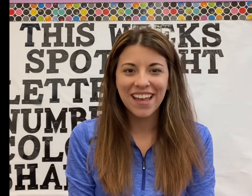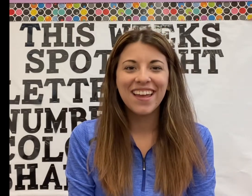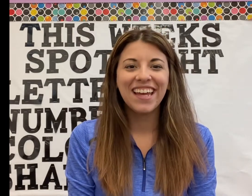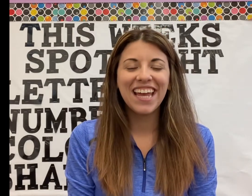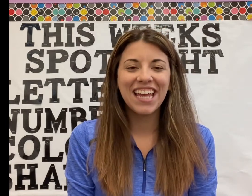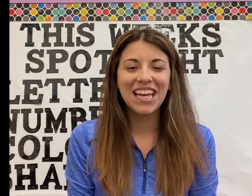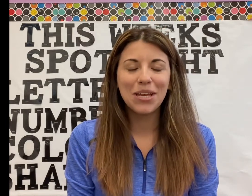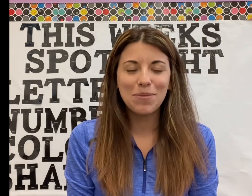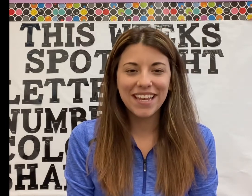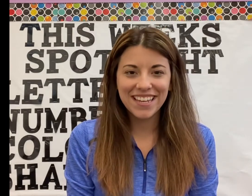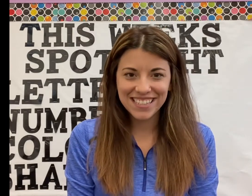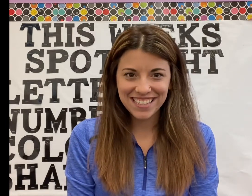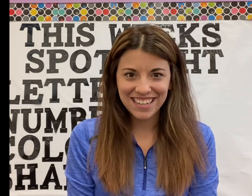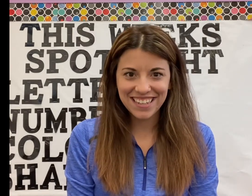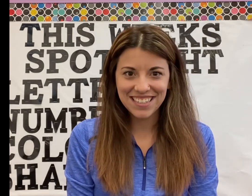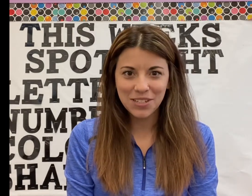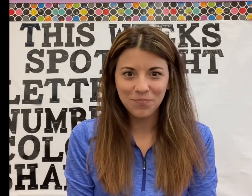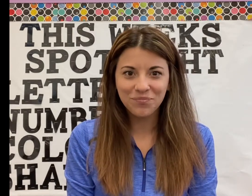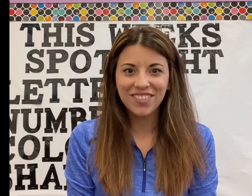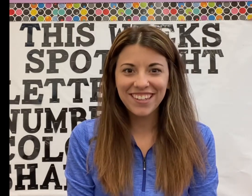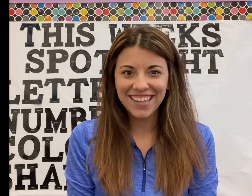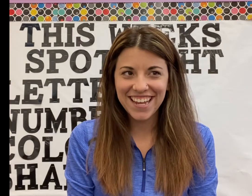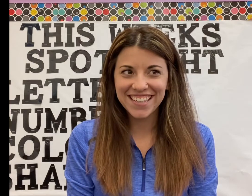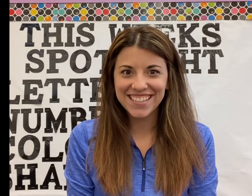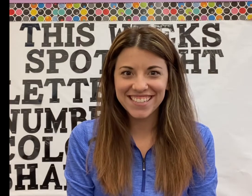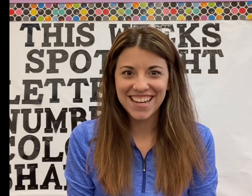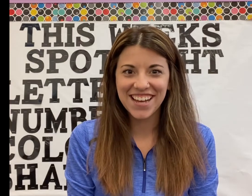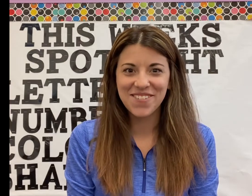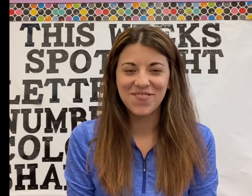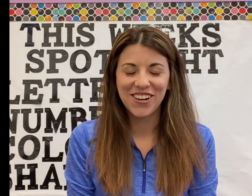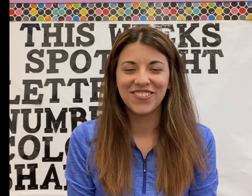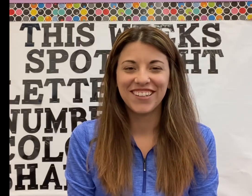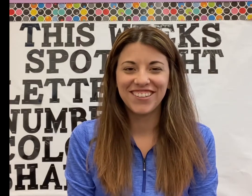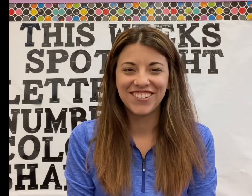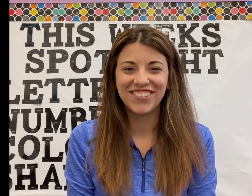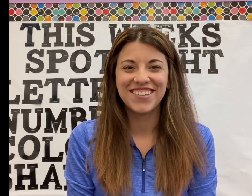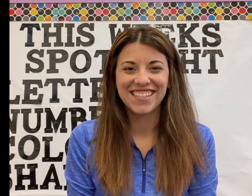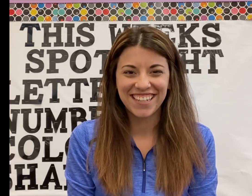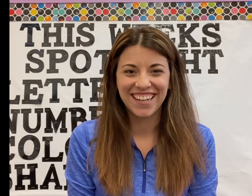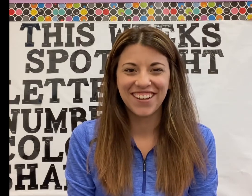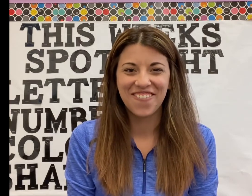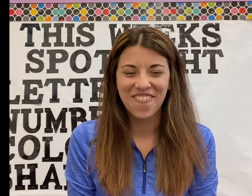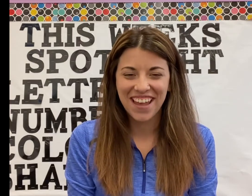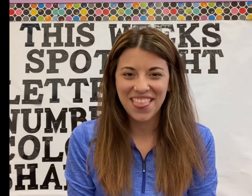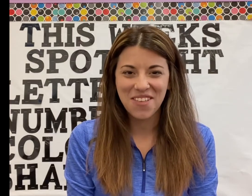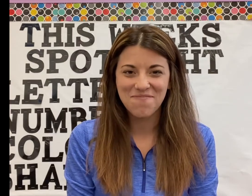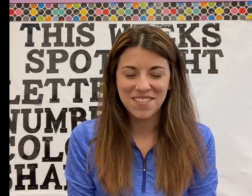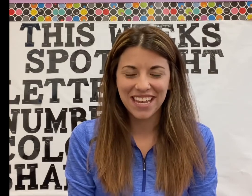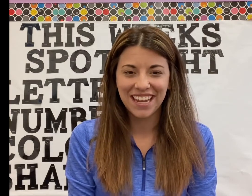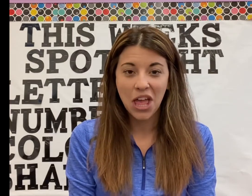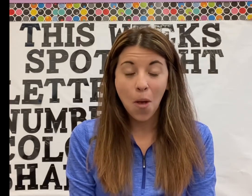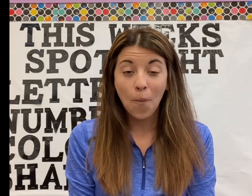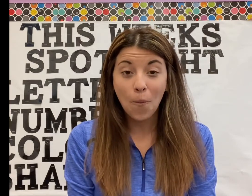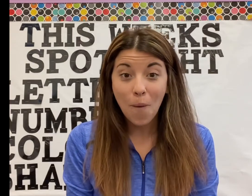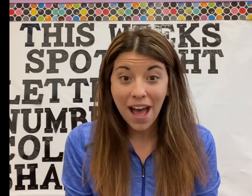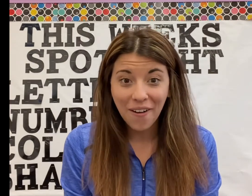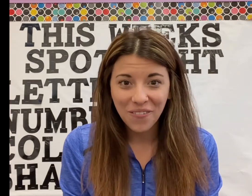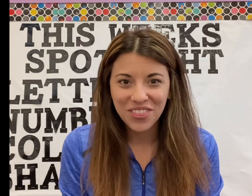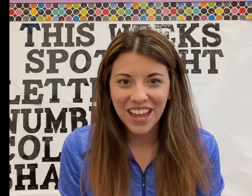ABCs. Next time won't you sing with me? Wow, that